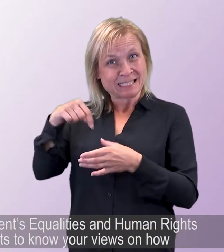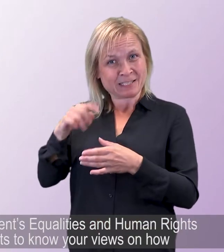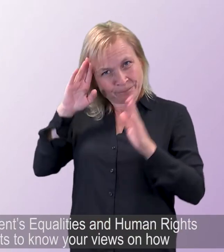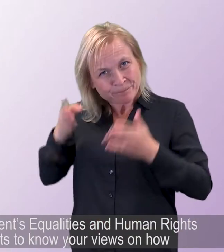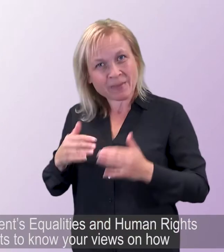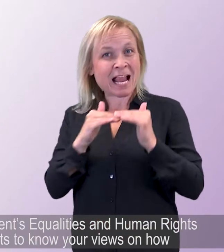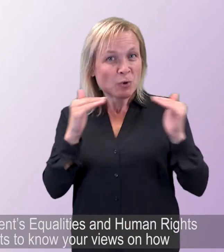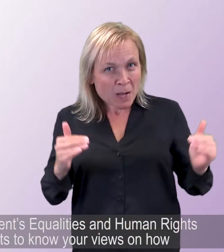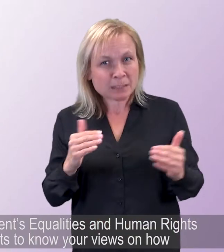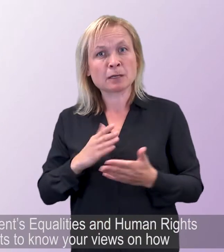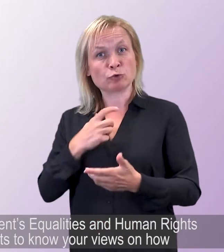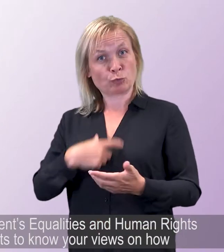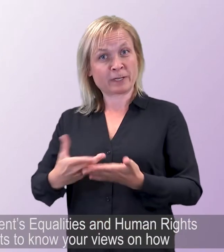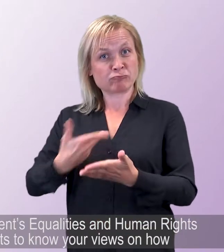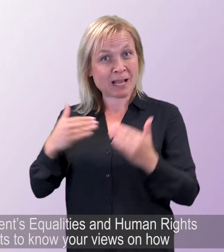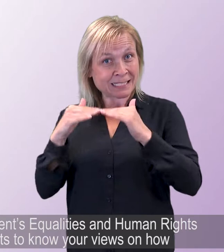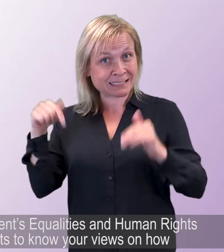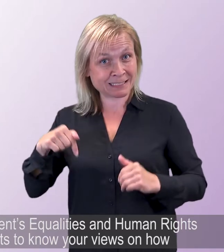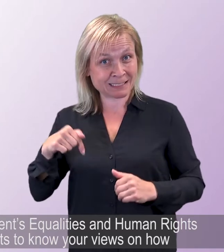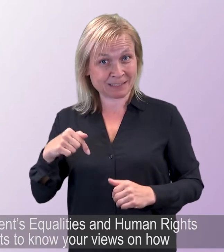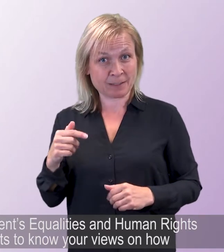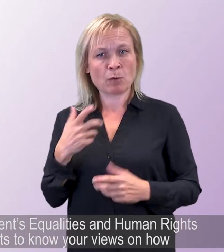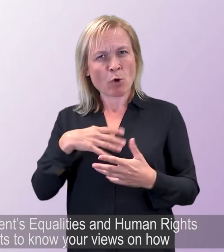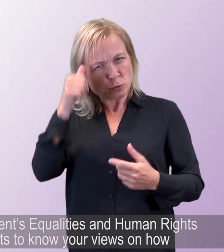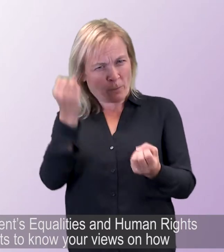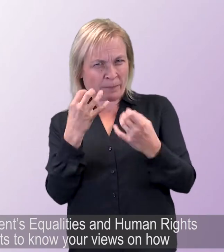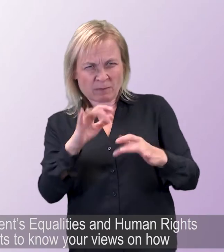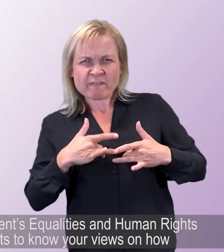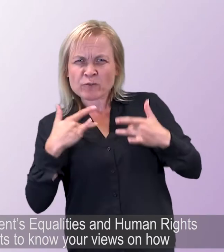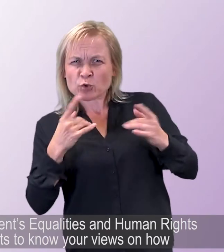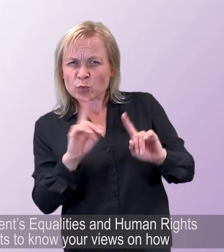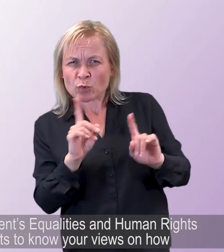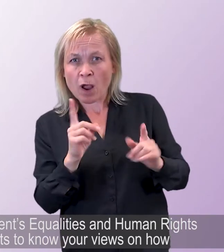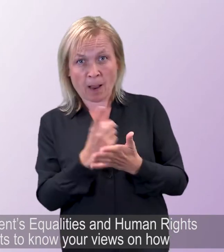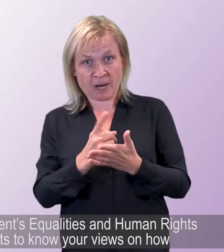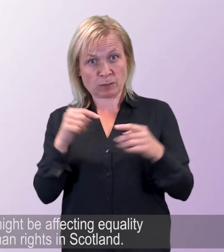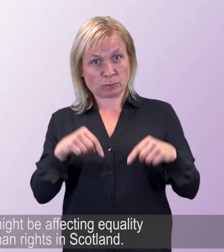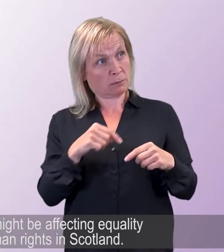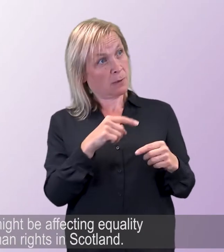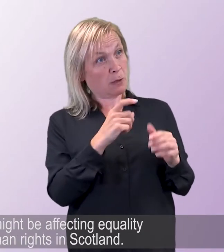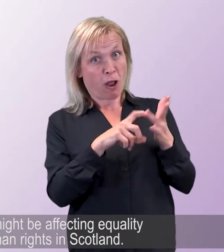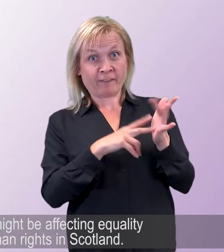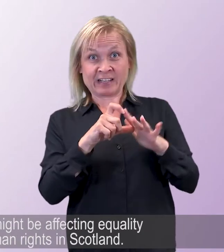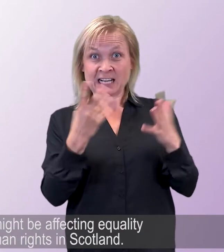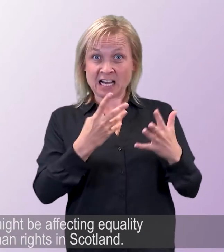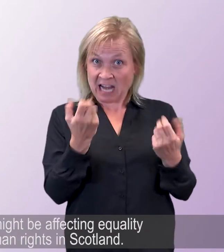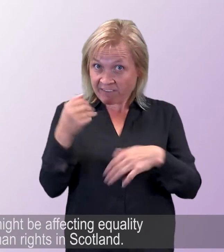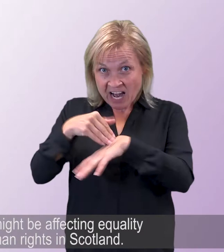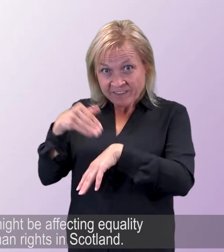The Scottish Parliament's Equalities and Human Rights Committee wants to know your views on how COVID-19 might be affecting equality and